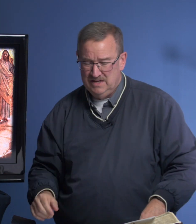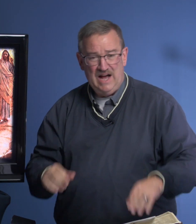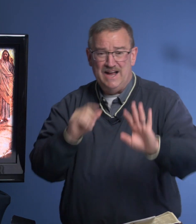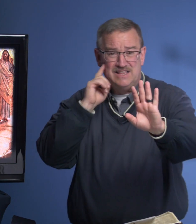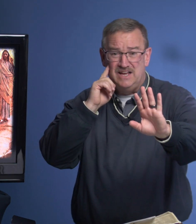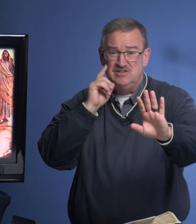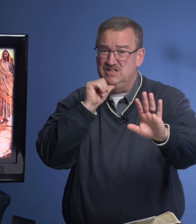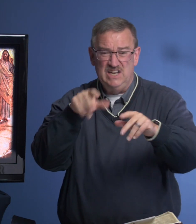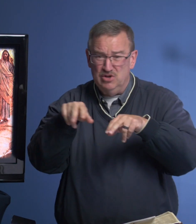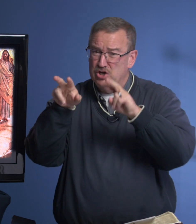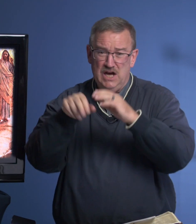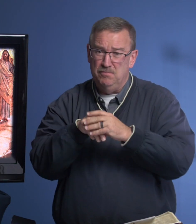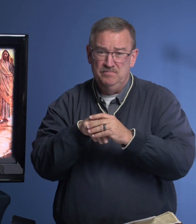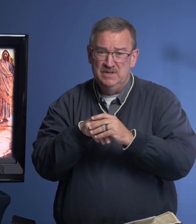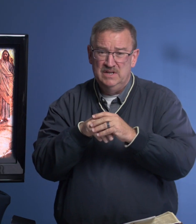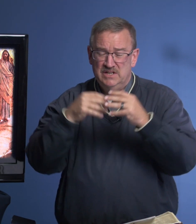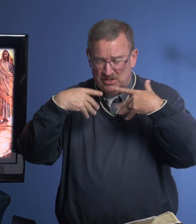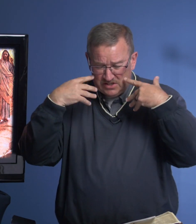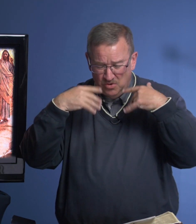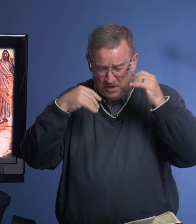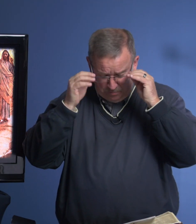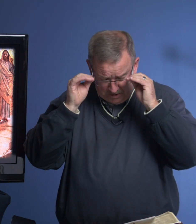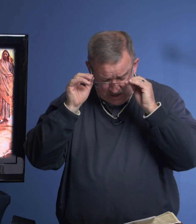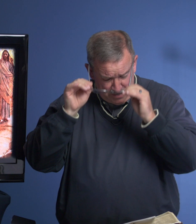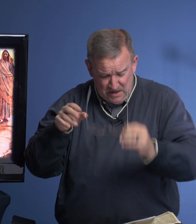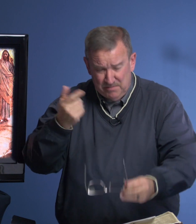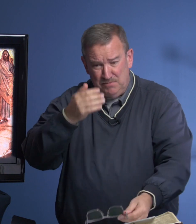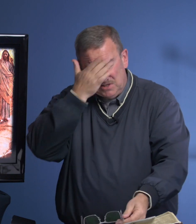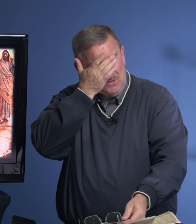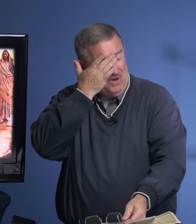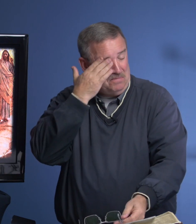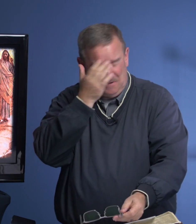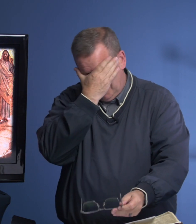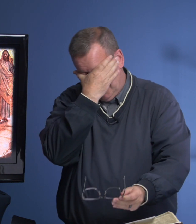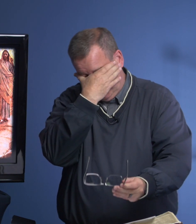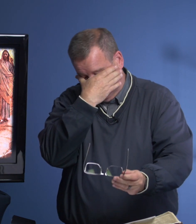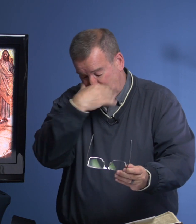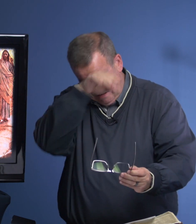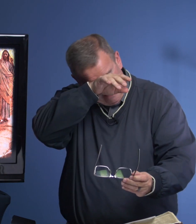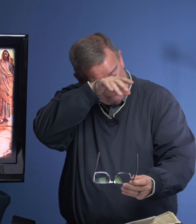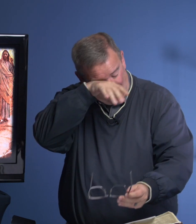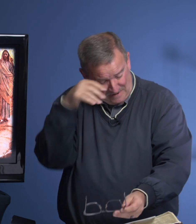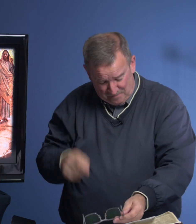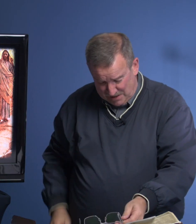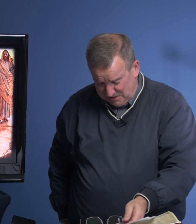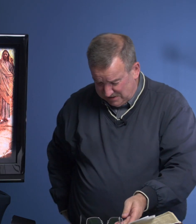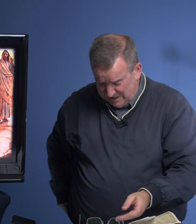I think she didn't even look up. She's still weeping. Maybe she's wiping her eyes. Maybe she's getting